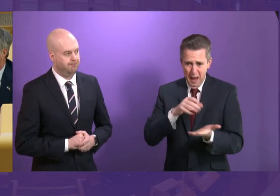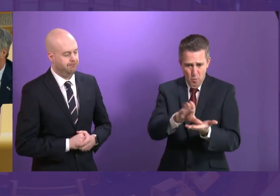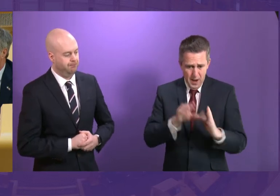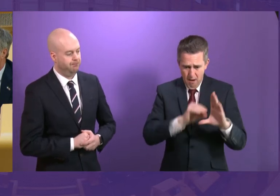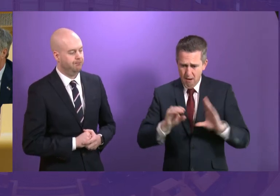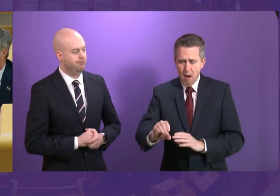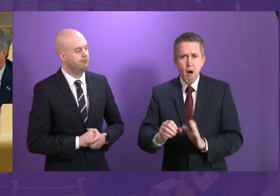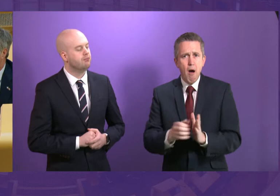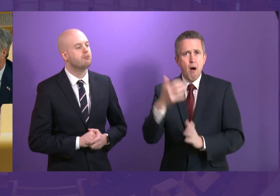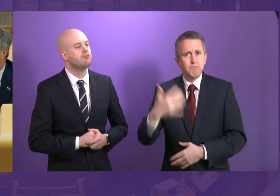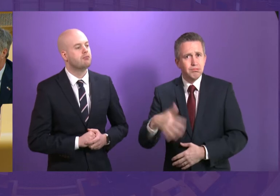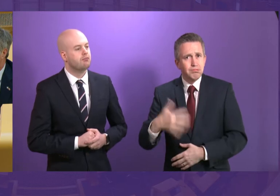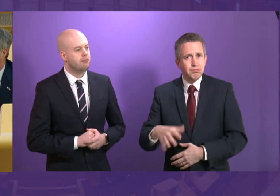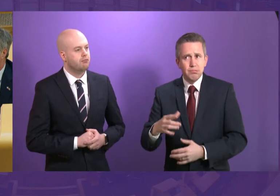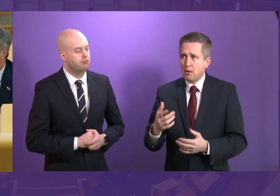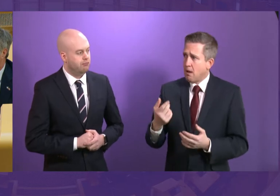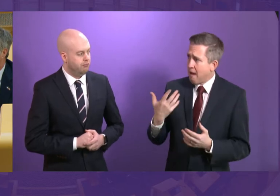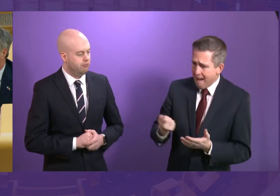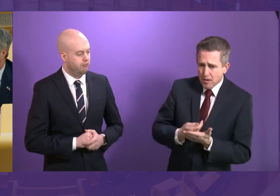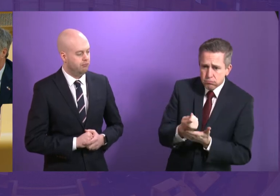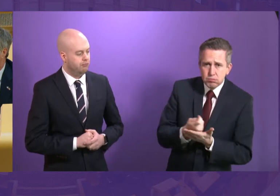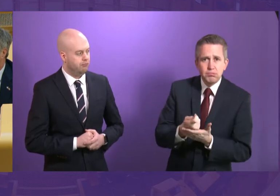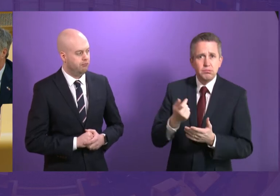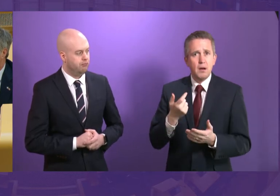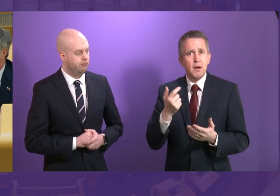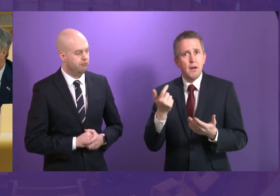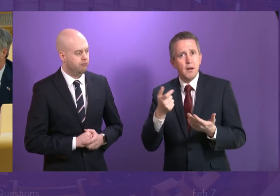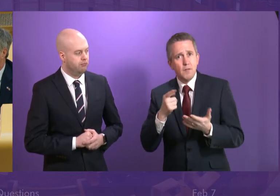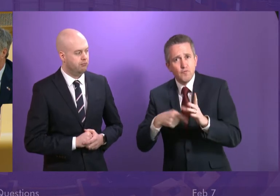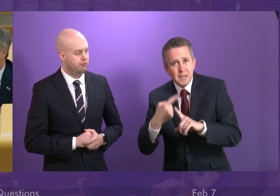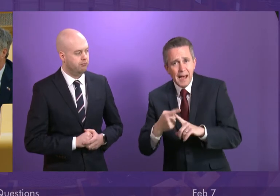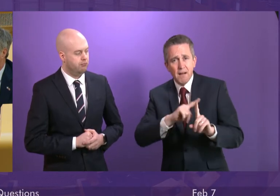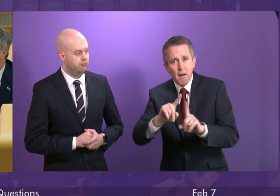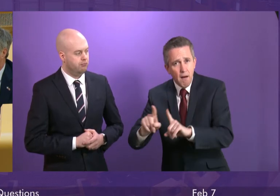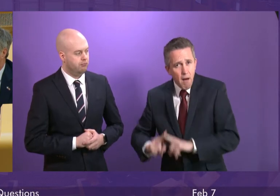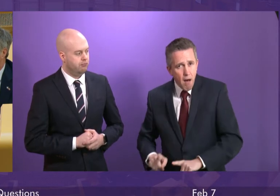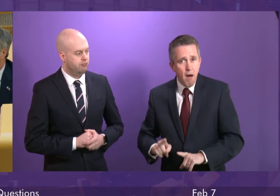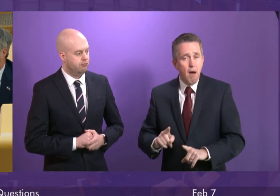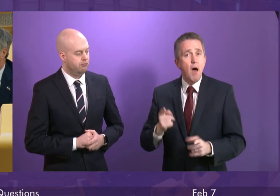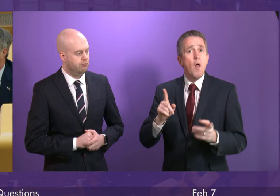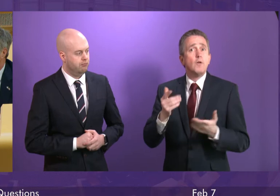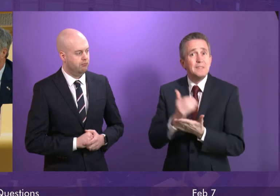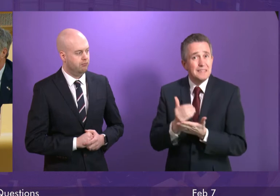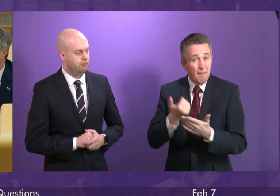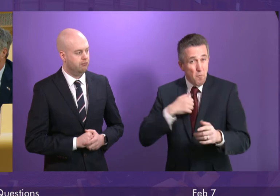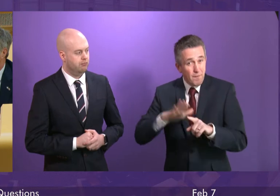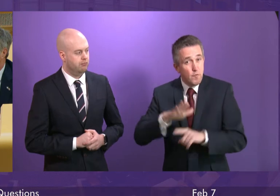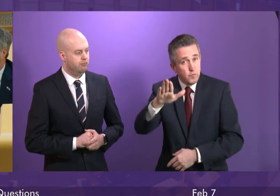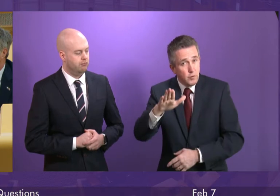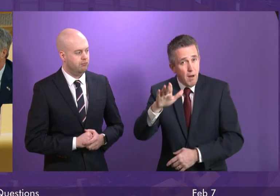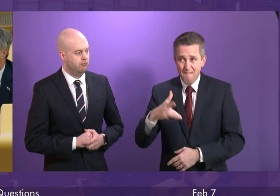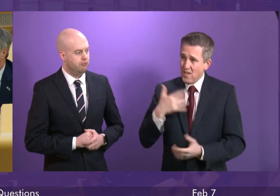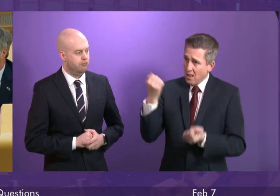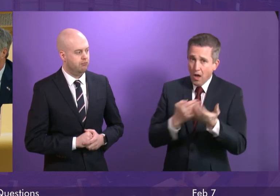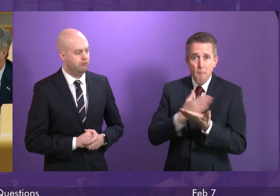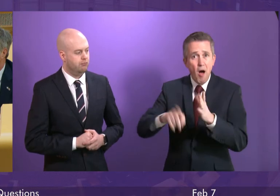in a similar age group are paying rent, council tax, road tax and other utility bills and some also trying to save for their futures. This is a tax